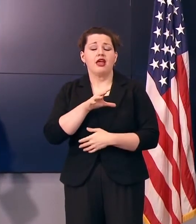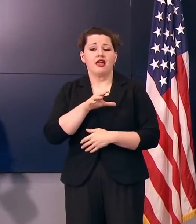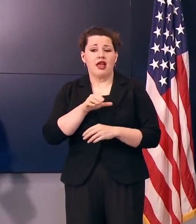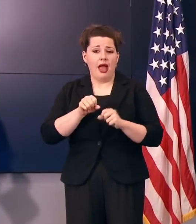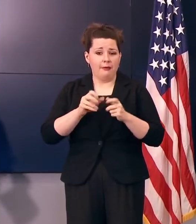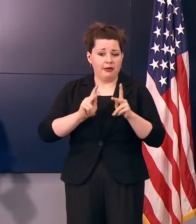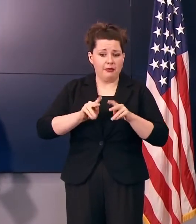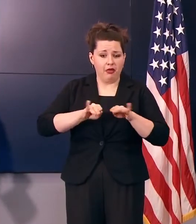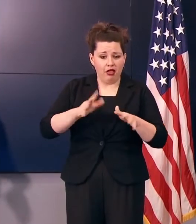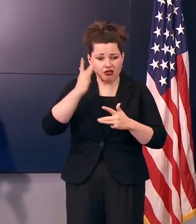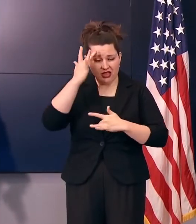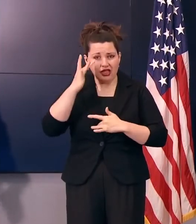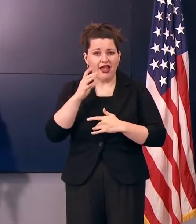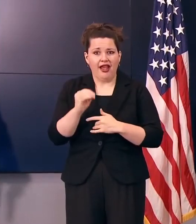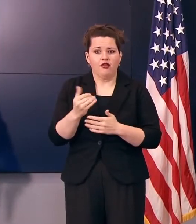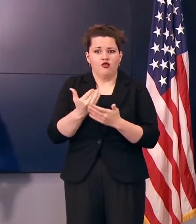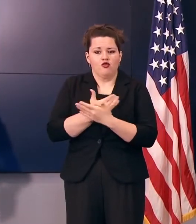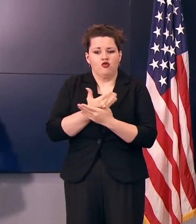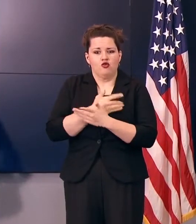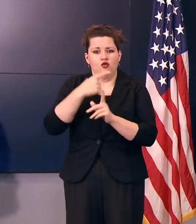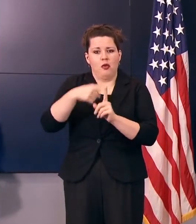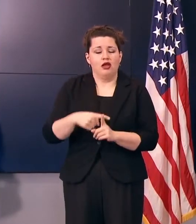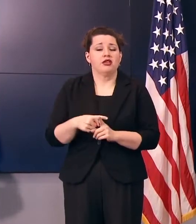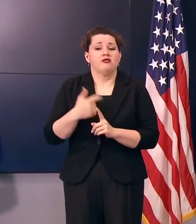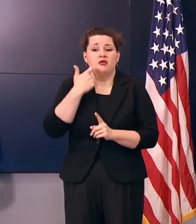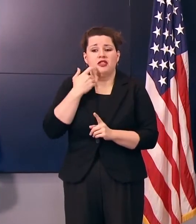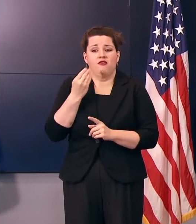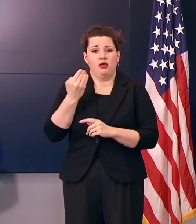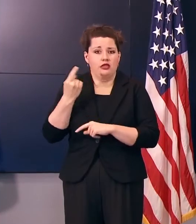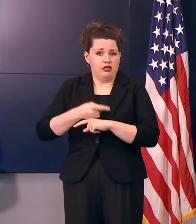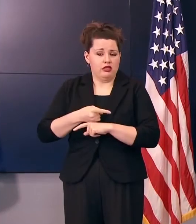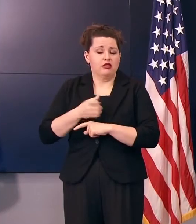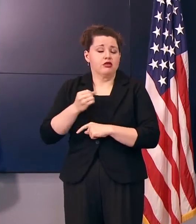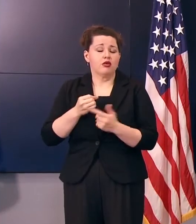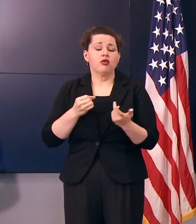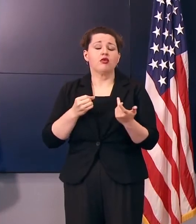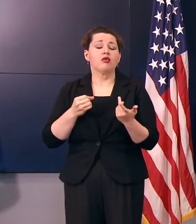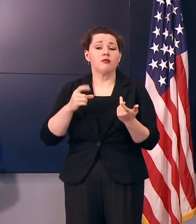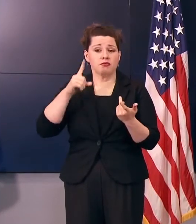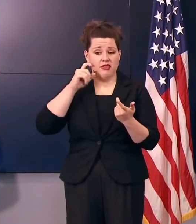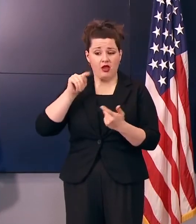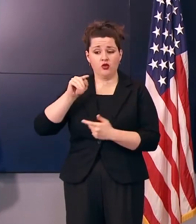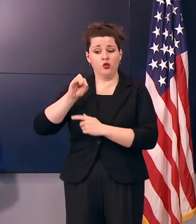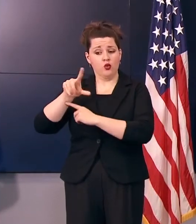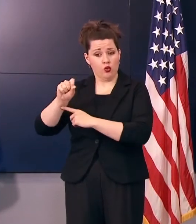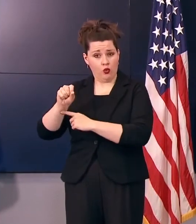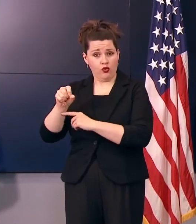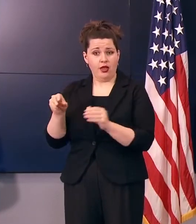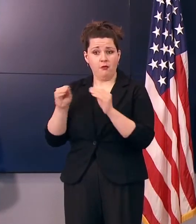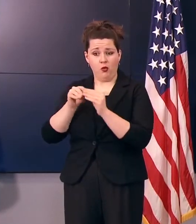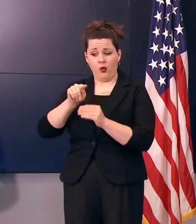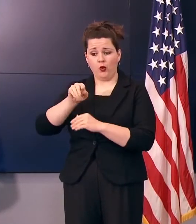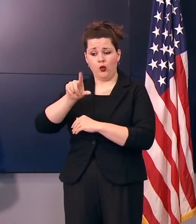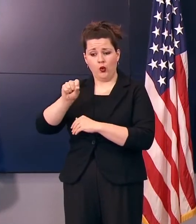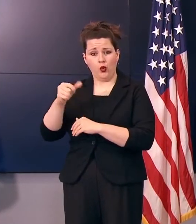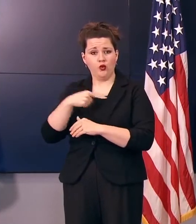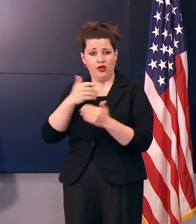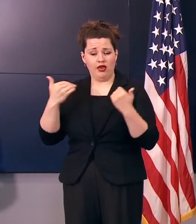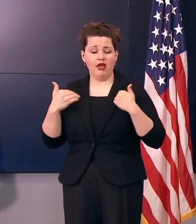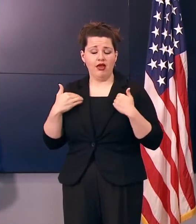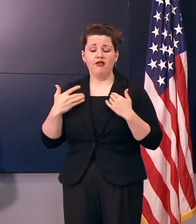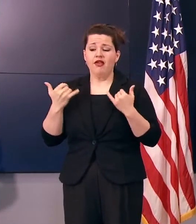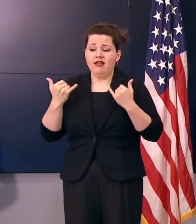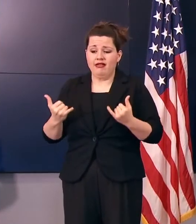cases over the past 14 days. So, you know, we're going to continue to look. because of the tools, the additional tools that we have, we are now